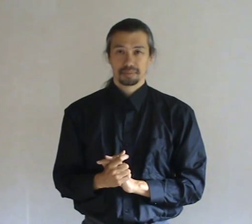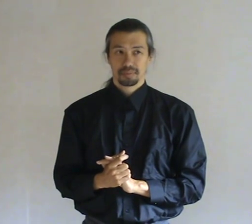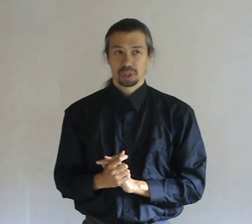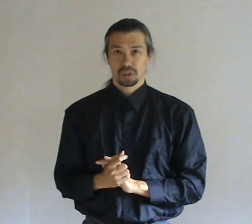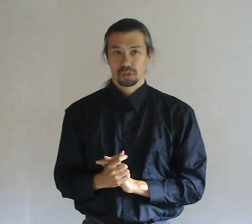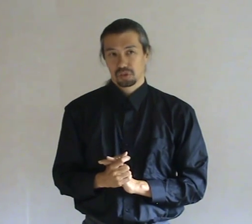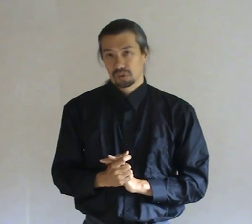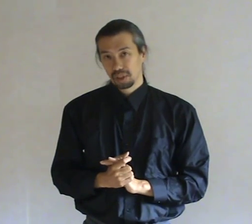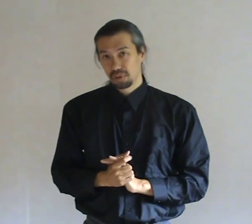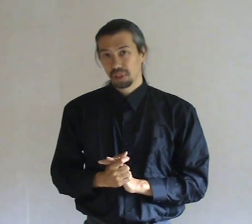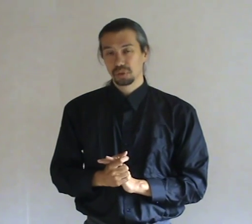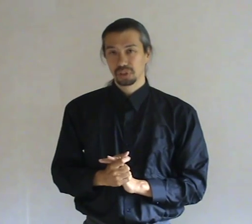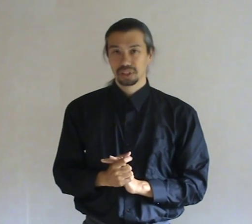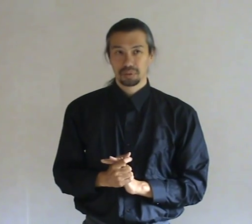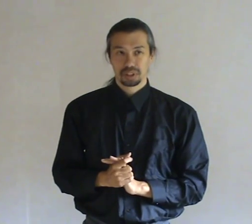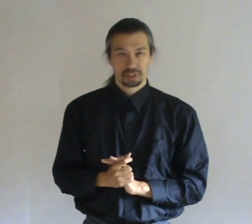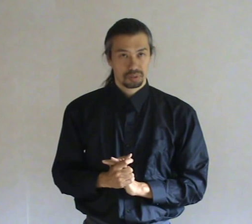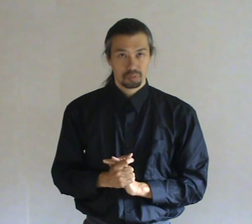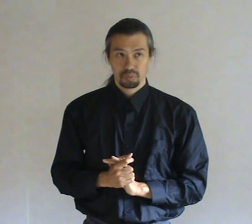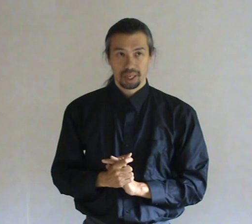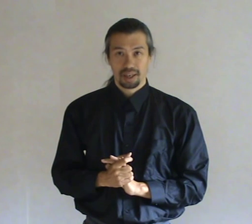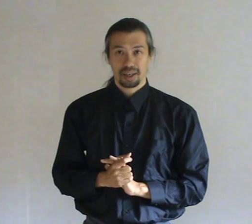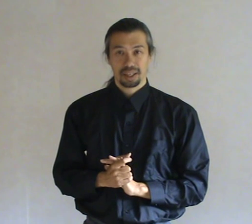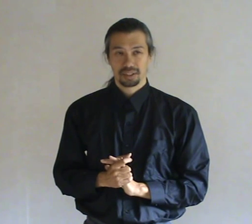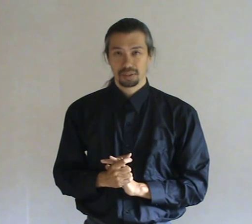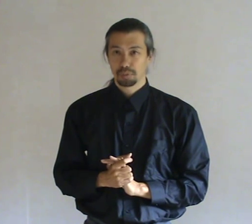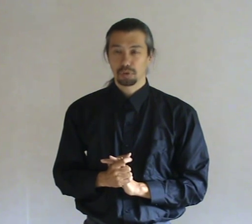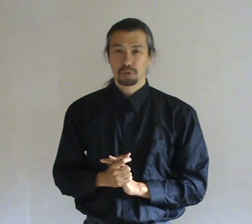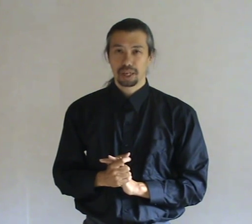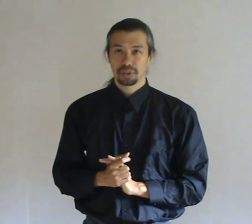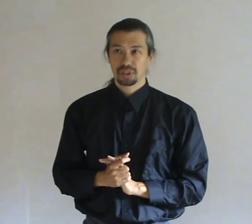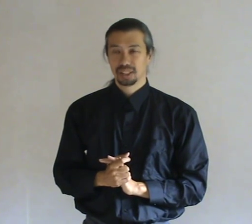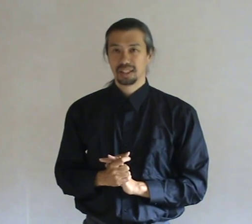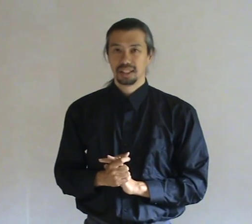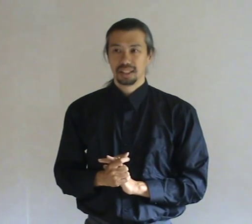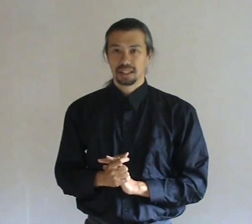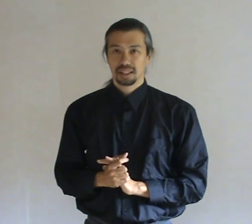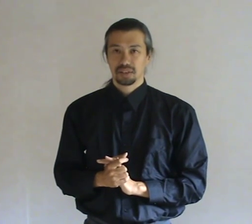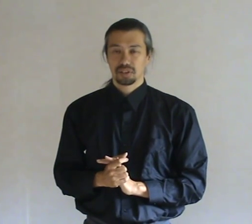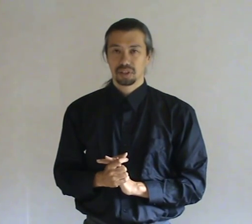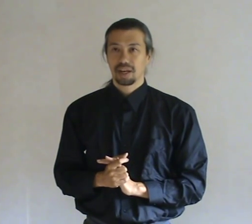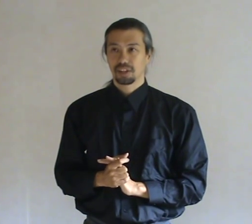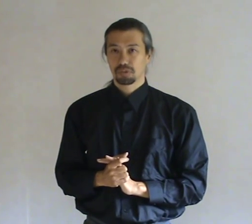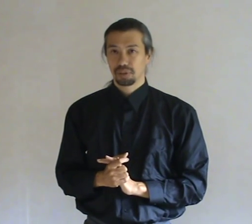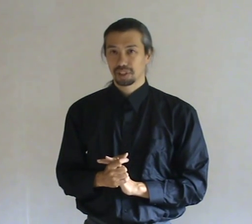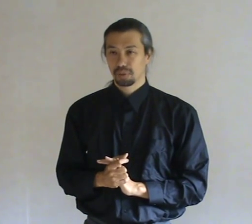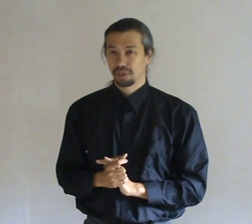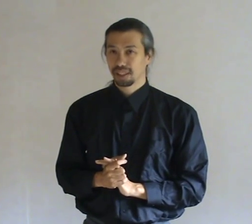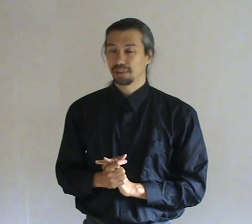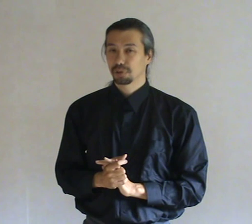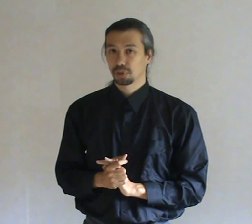Because. If you don't. They will just. Yeah. Hide. They will move around. And. A hiding spirit. Can be very difficult.